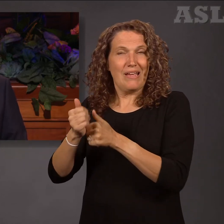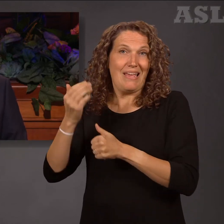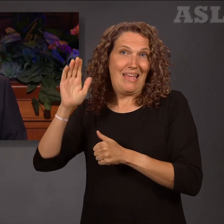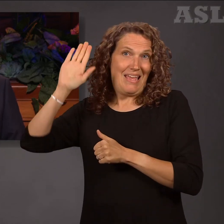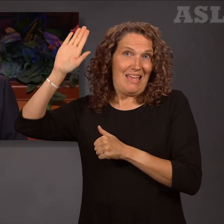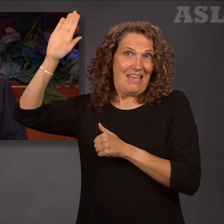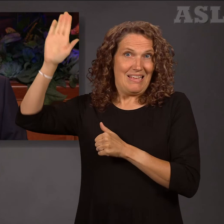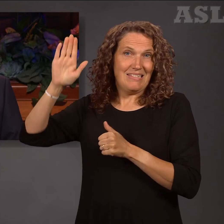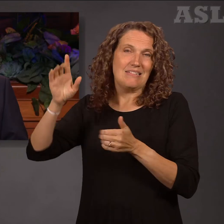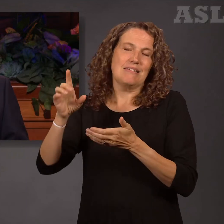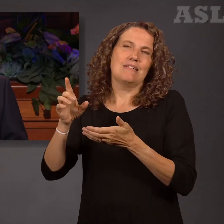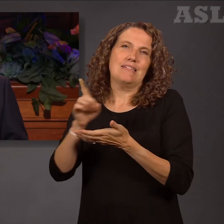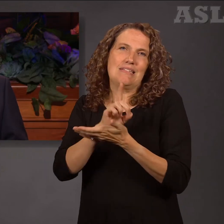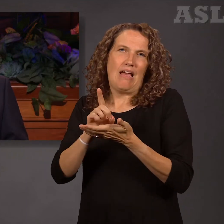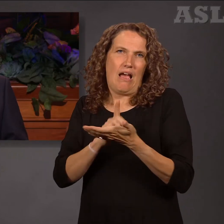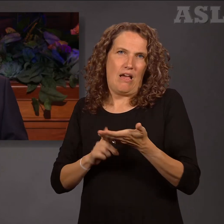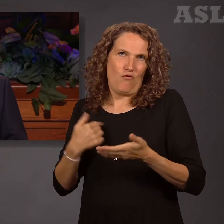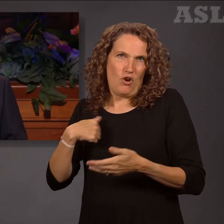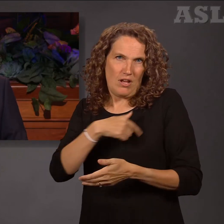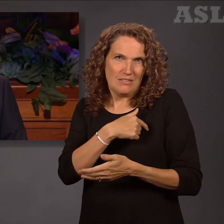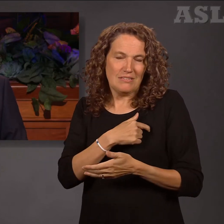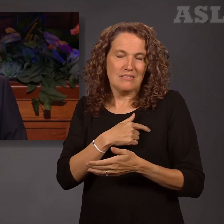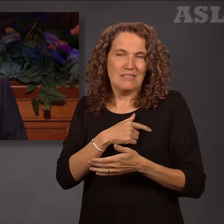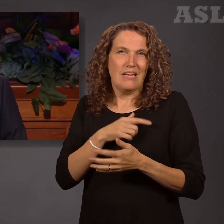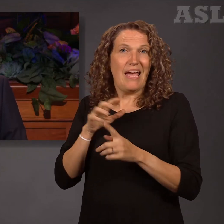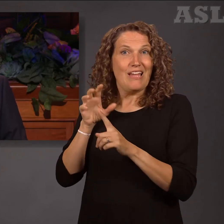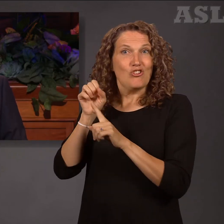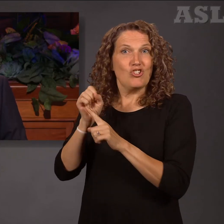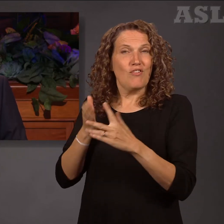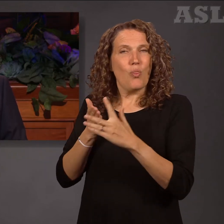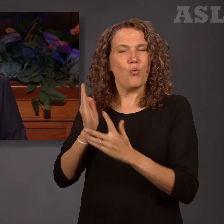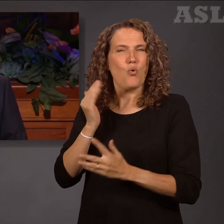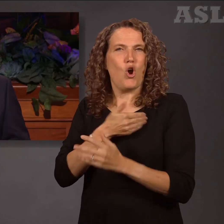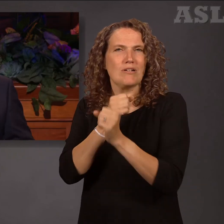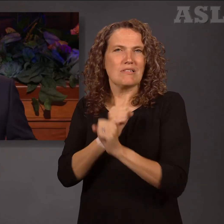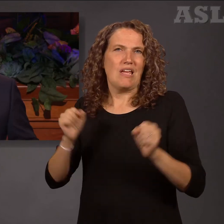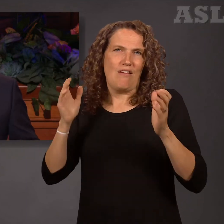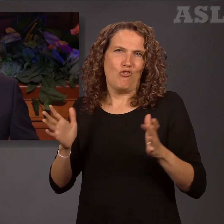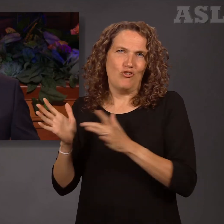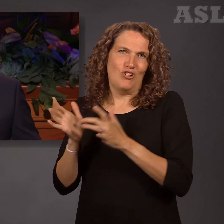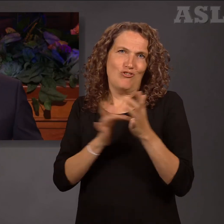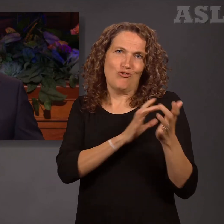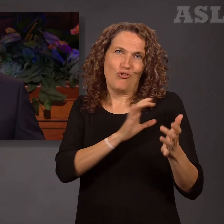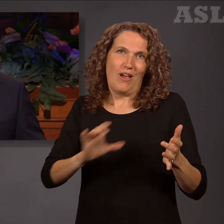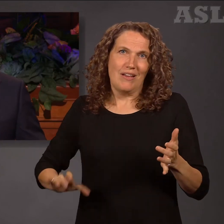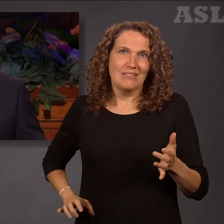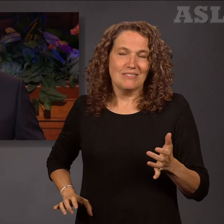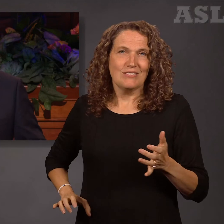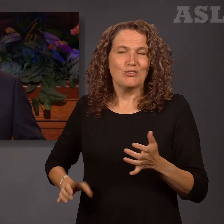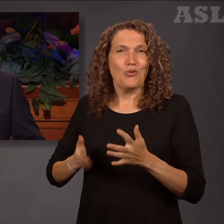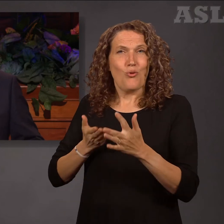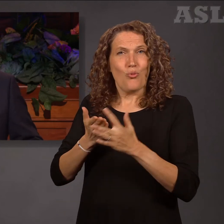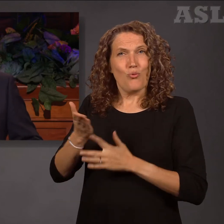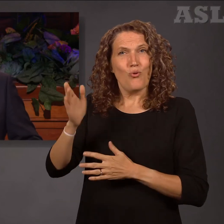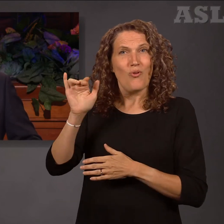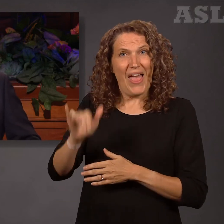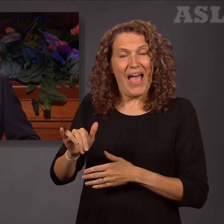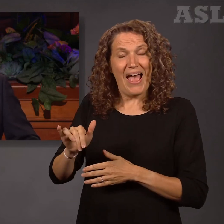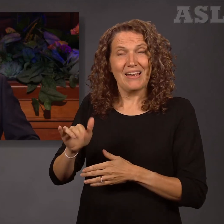Father and achieved through our Savior, Jesus Christ. Thus, because of the grace that reaches us through the Atonement of our Savior,